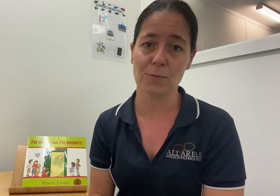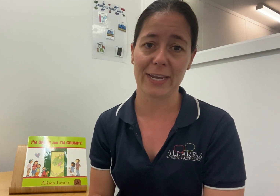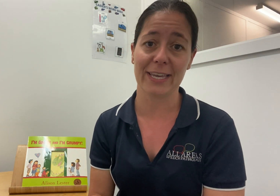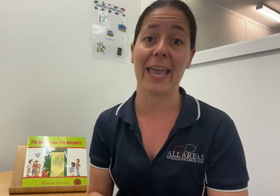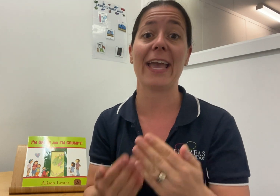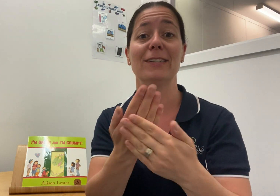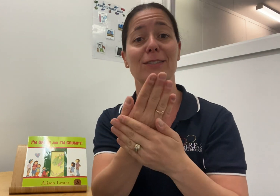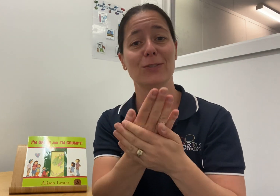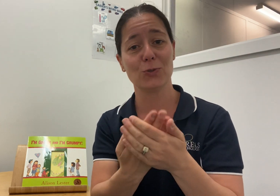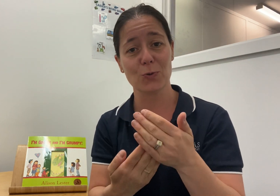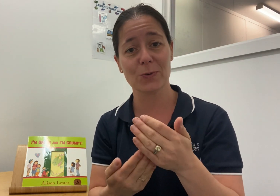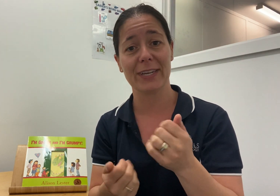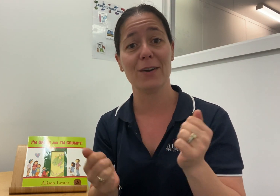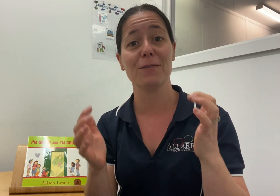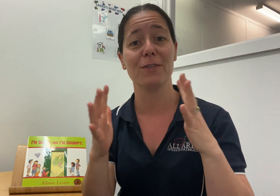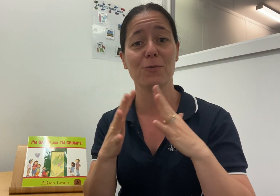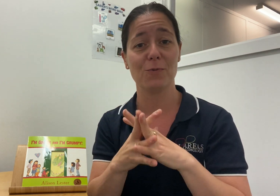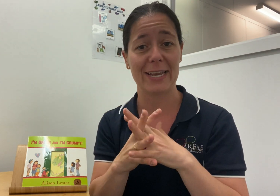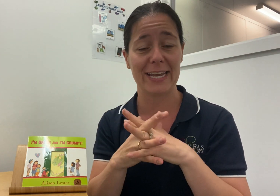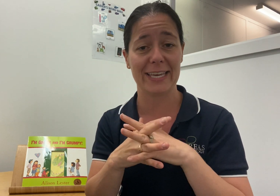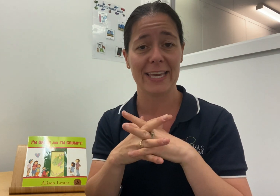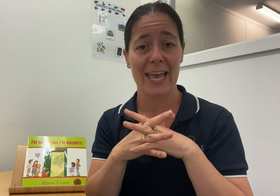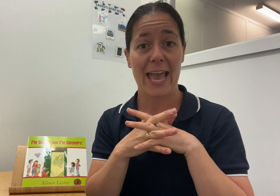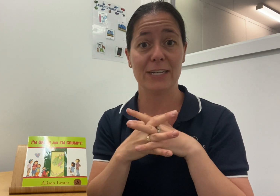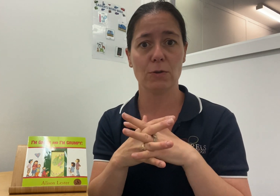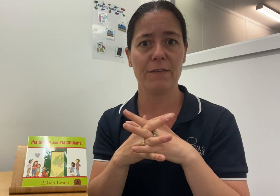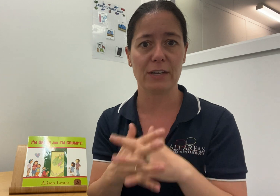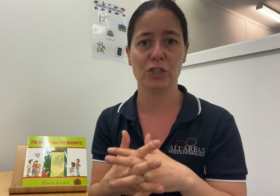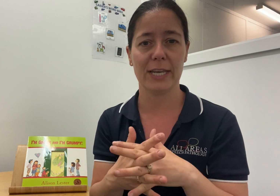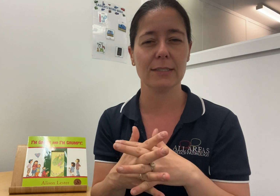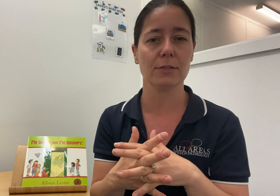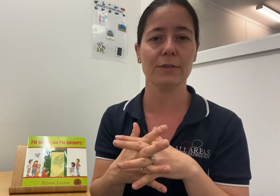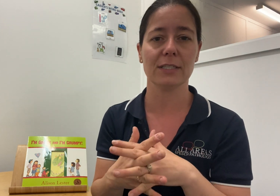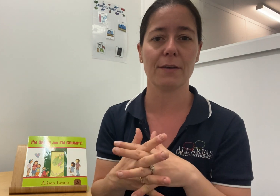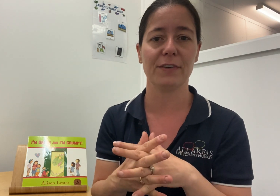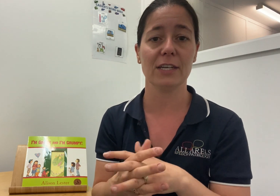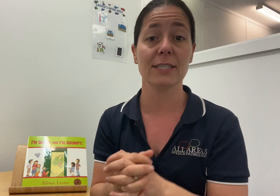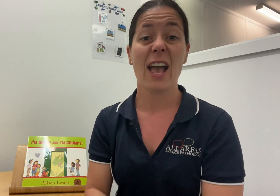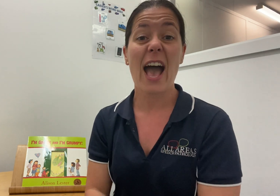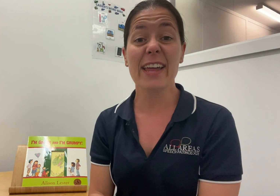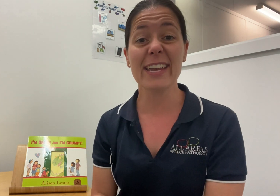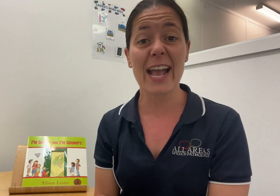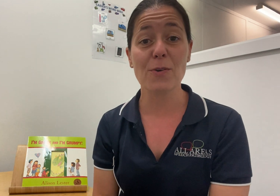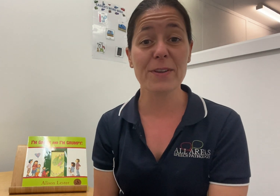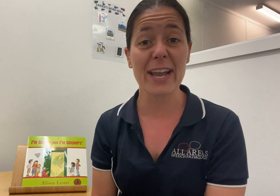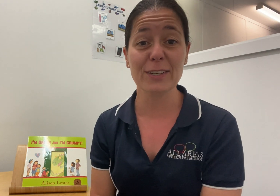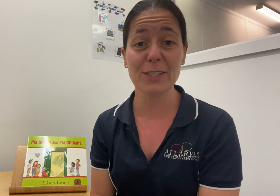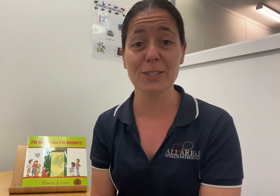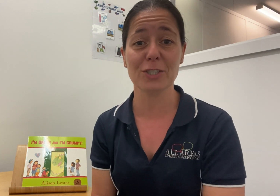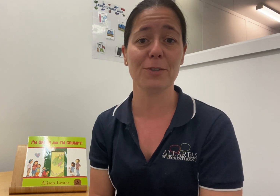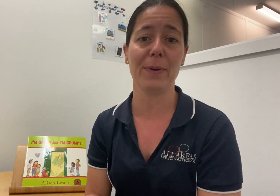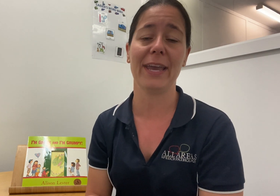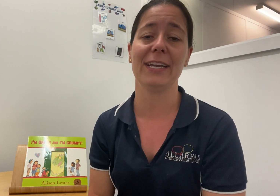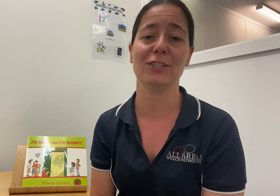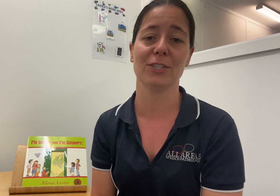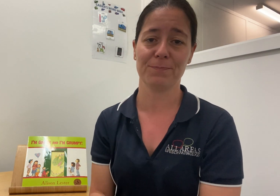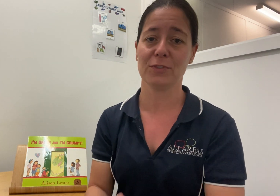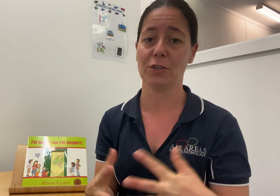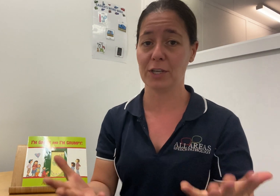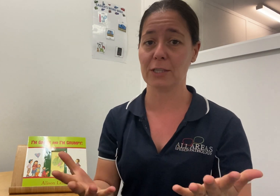Week and Story of the Week and all of our shared story time videos are now on our YouTube page. So you can